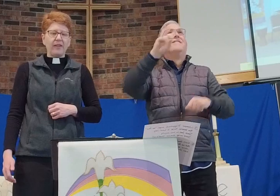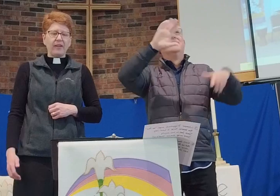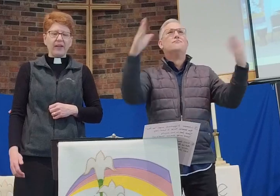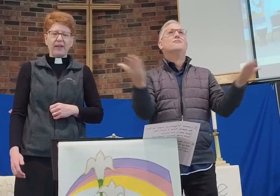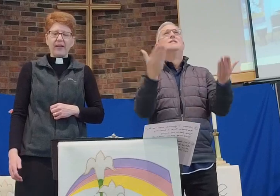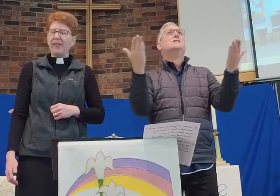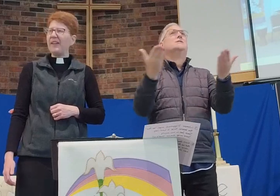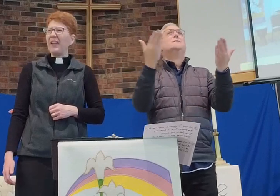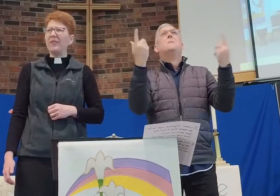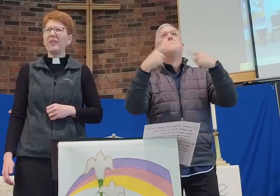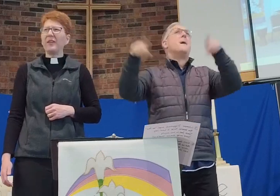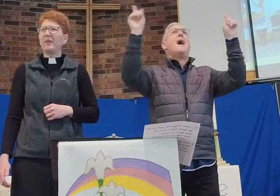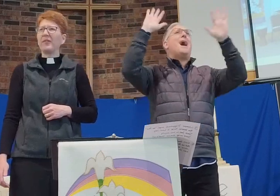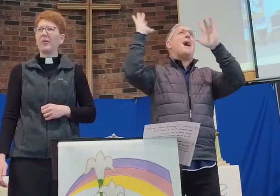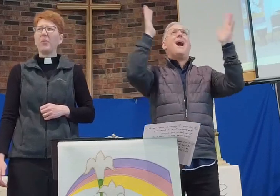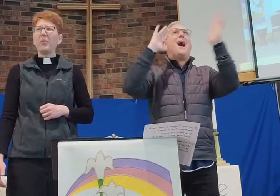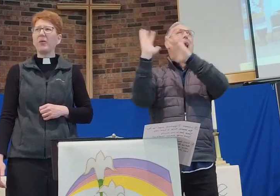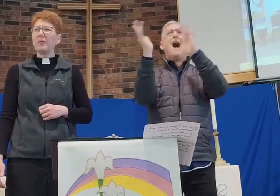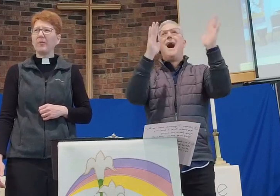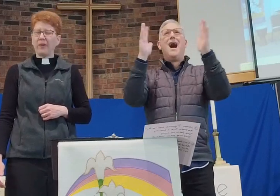And then everything went so horribly wrong.